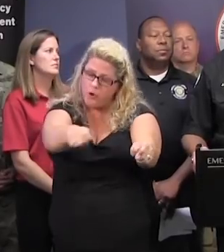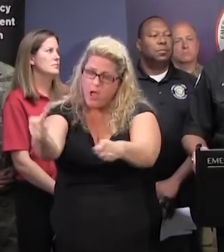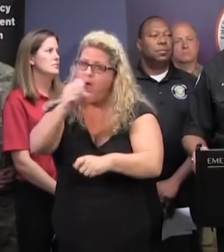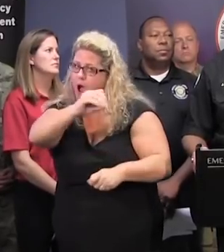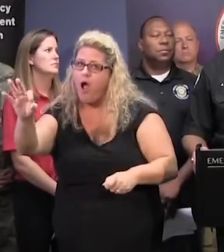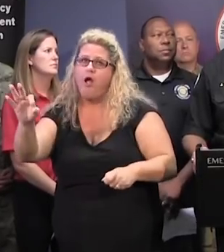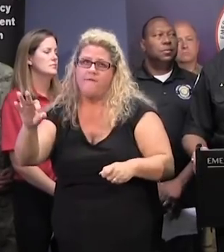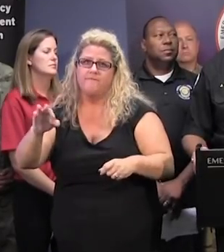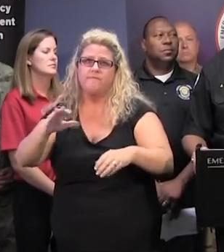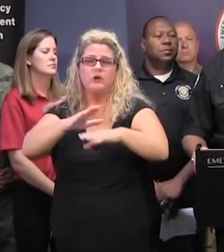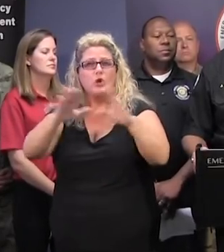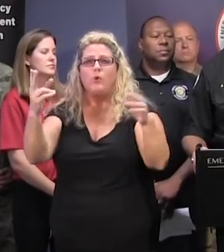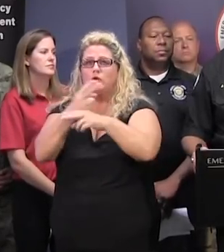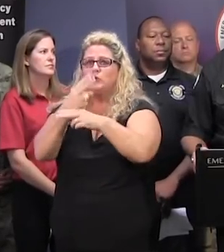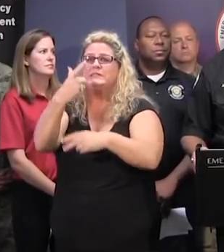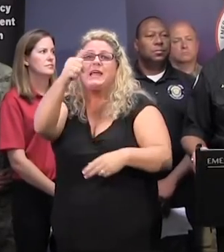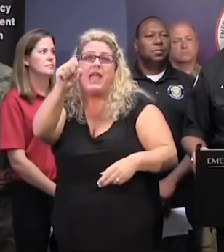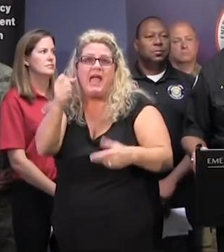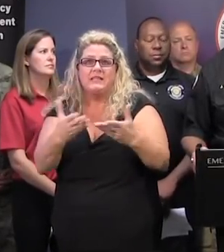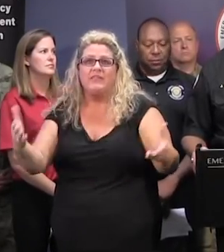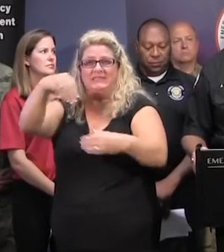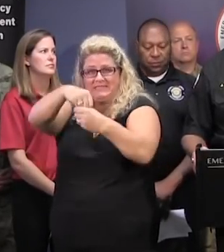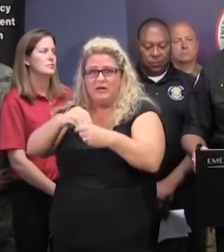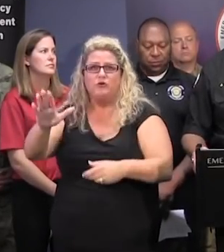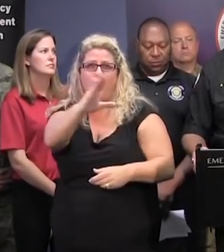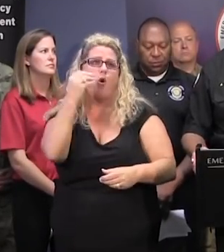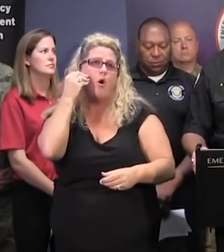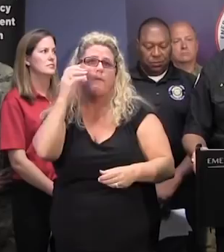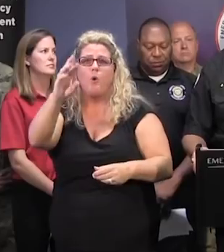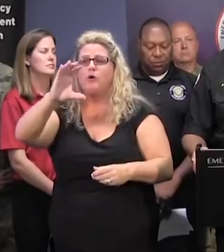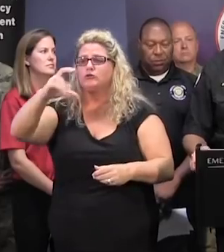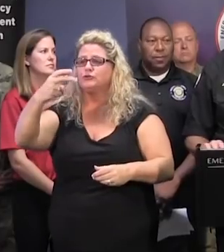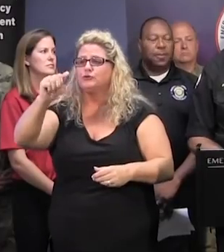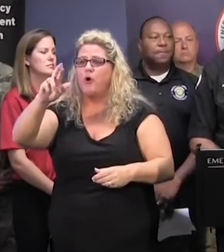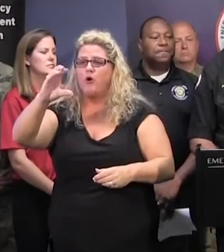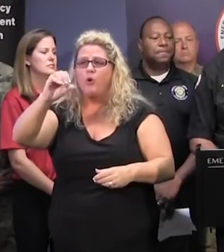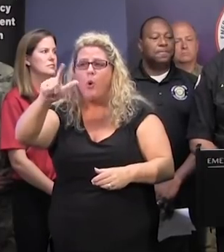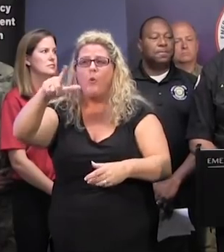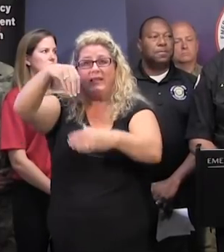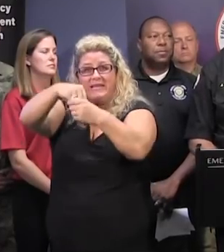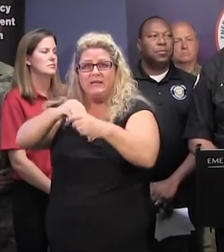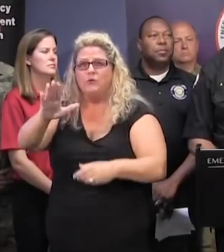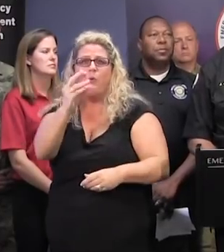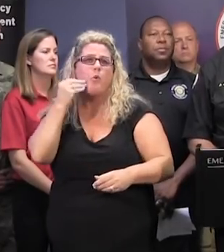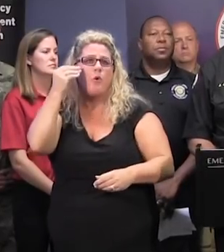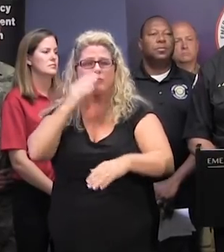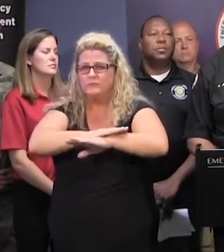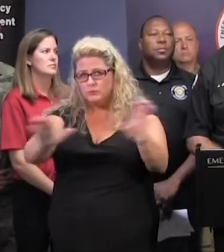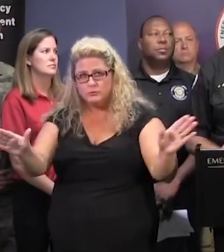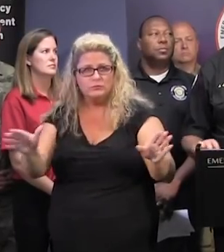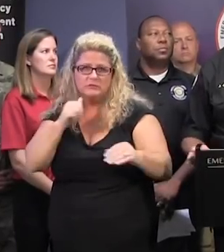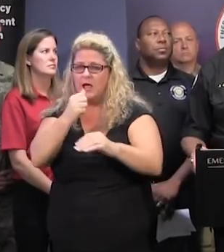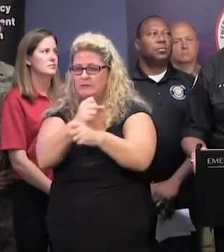-burning appliances inside your home, and never burn charcoal grills inside your home. So again, just some safety